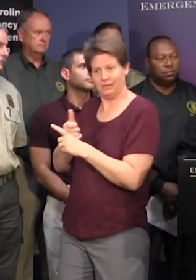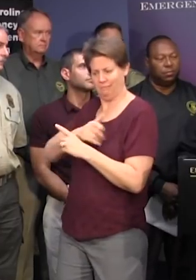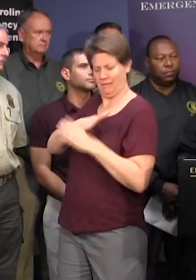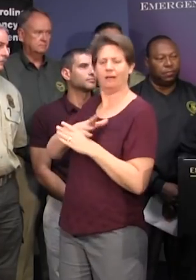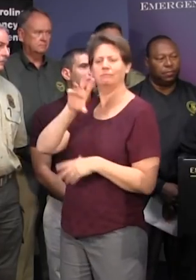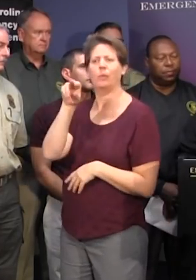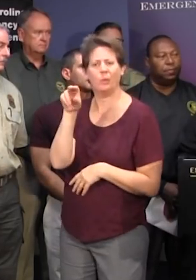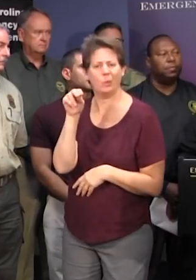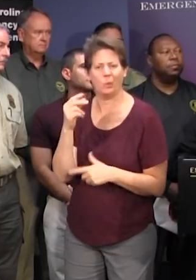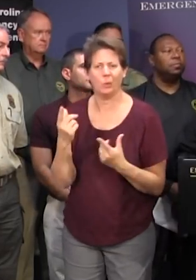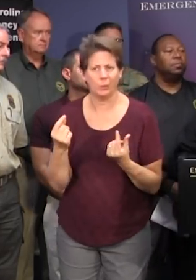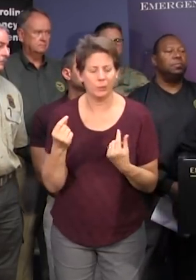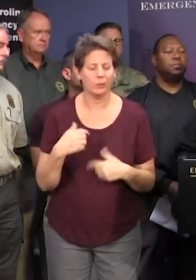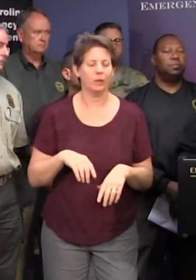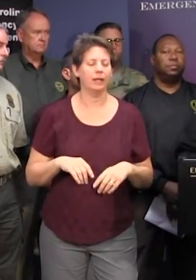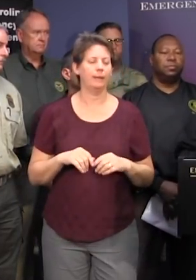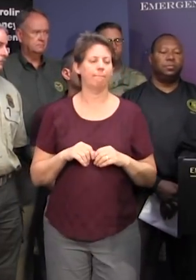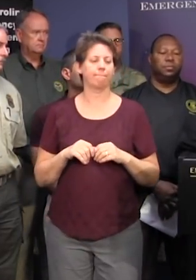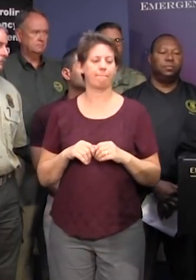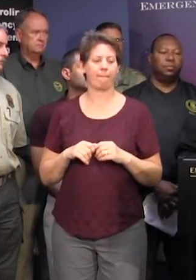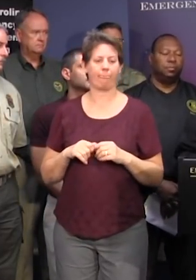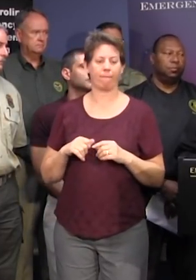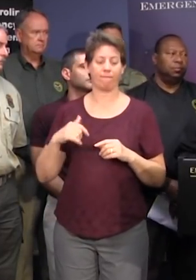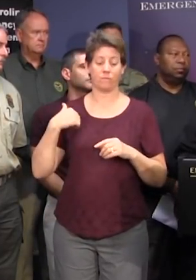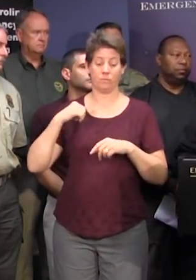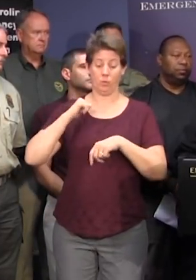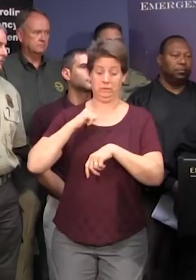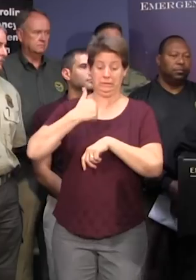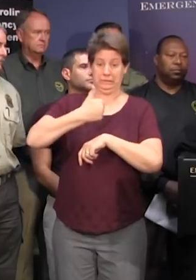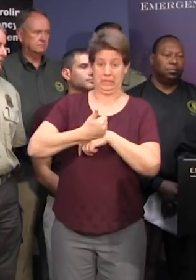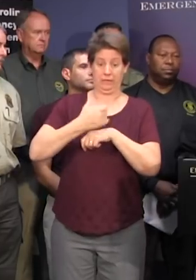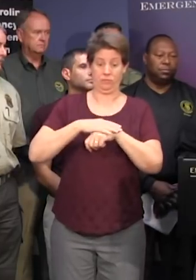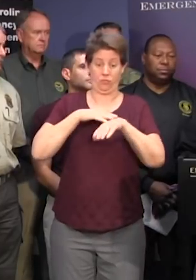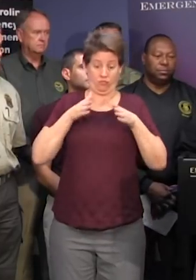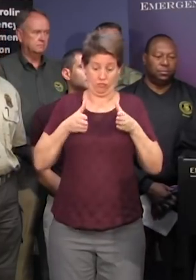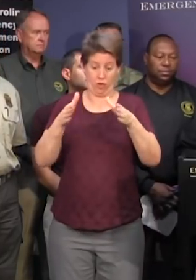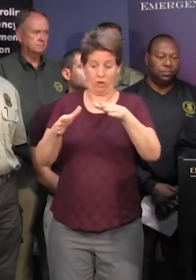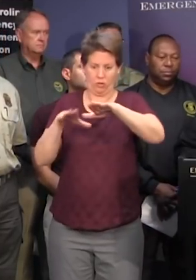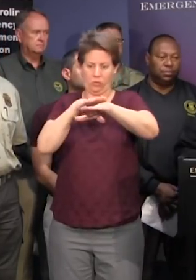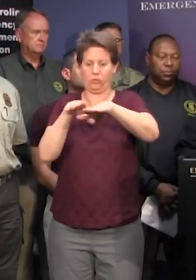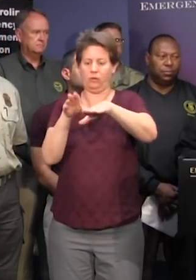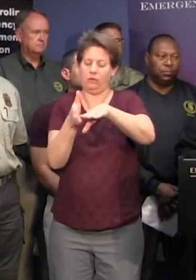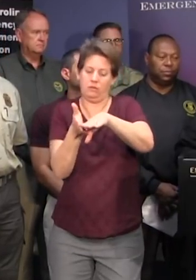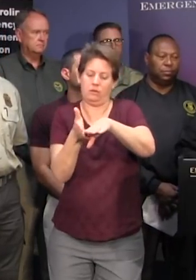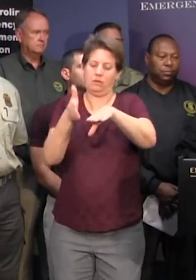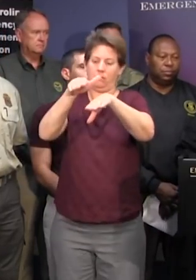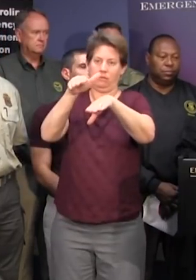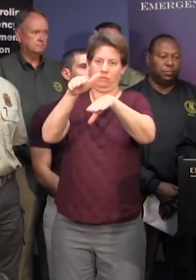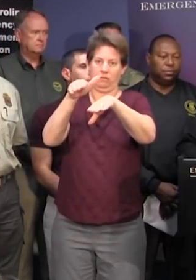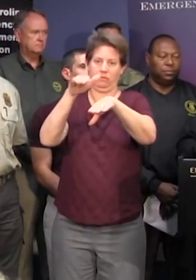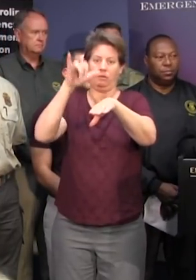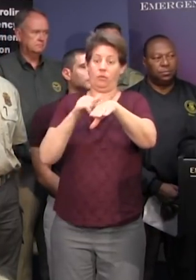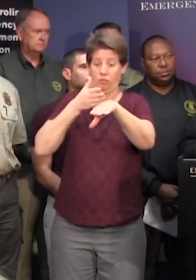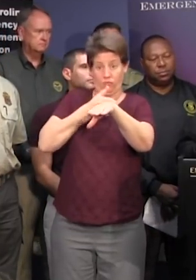putting something in place to basically raise the elevation of the shoulder of the roadway to make sure that roadway the the road